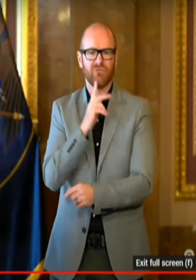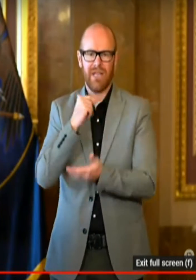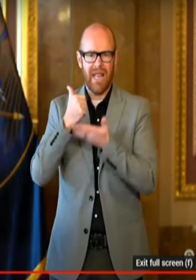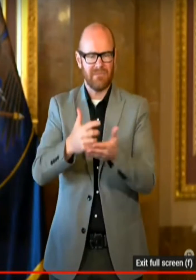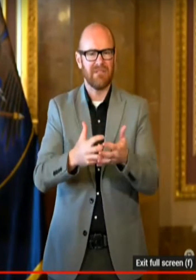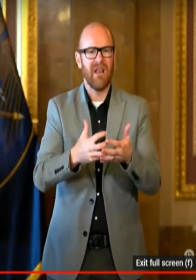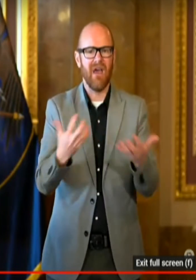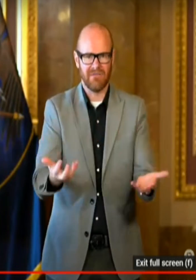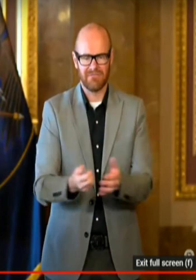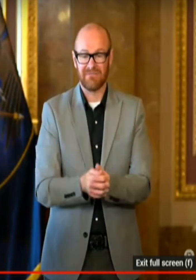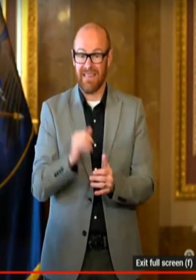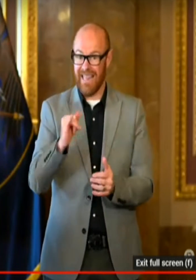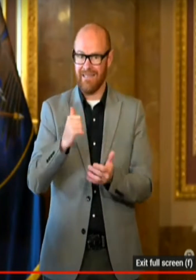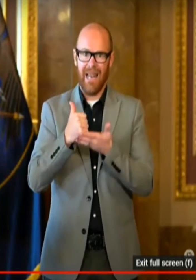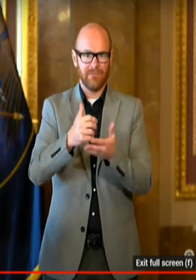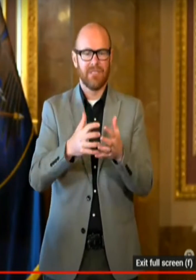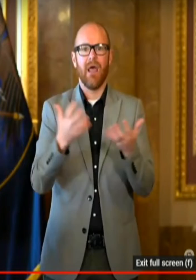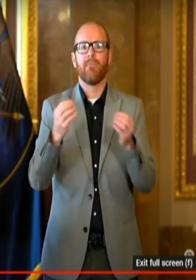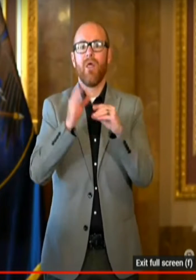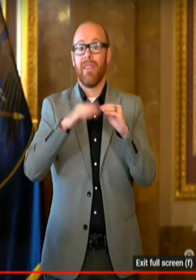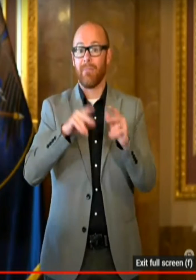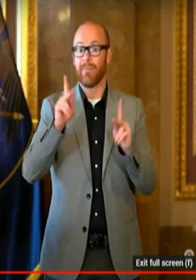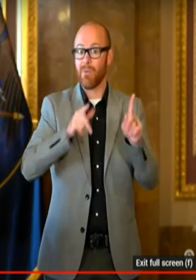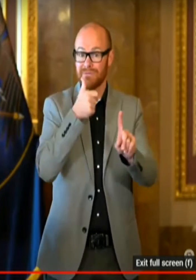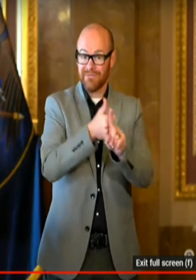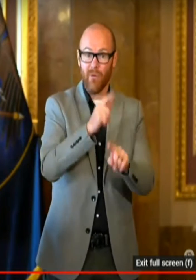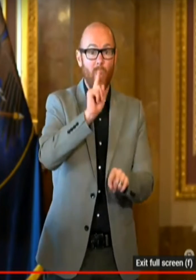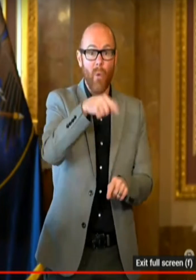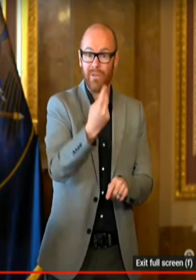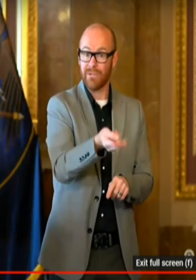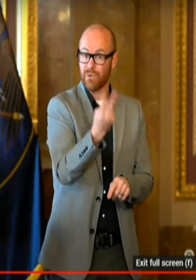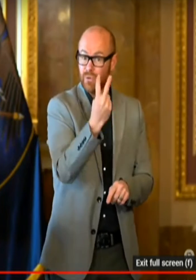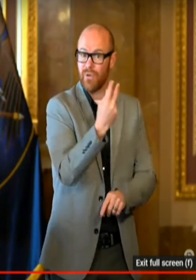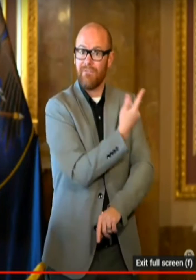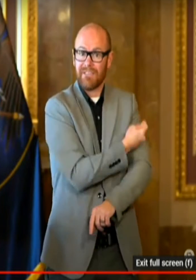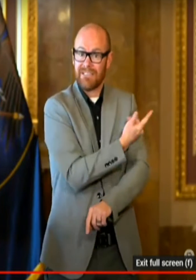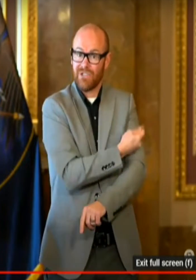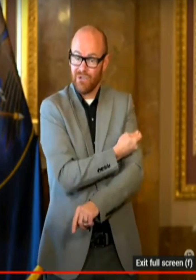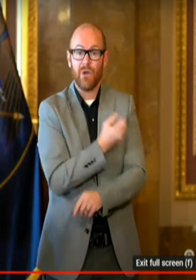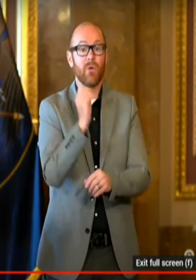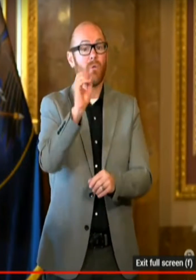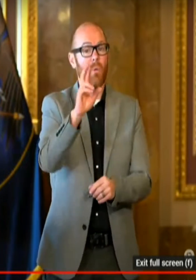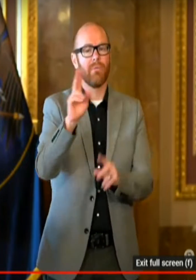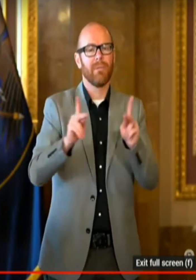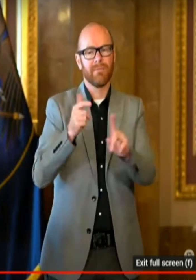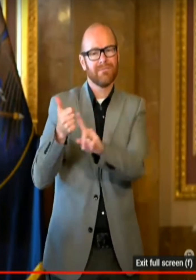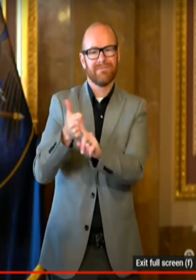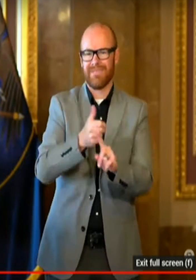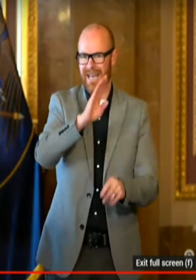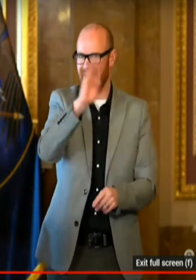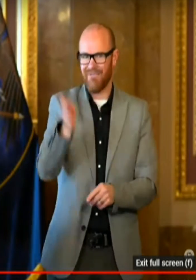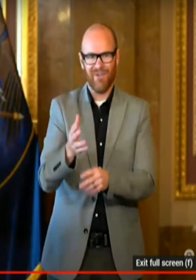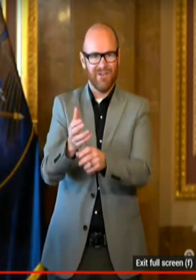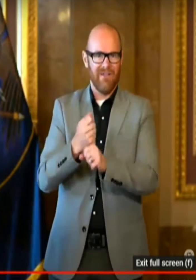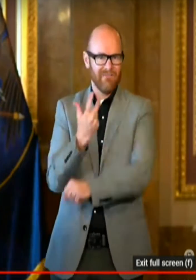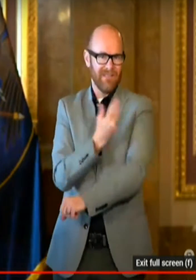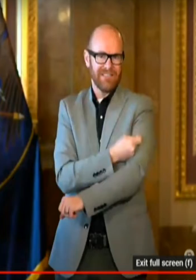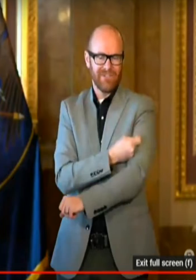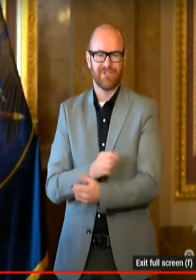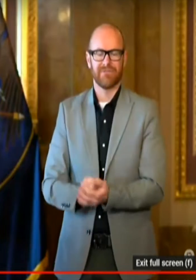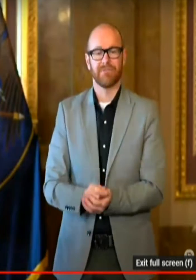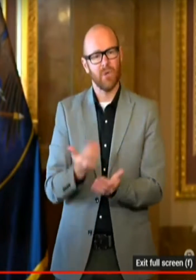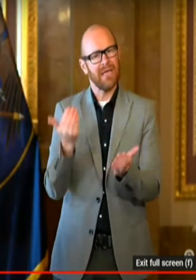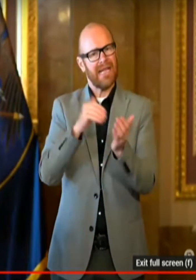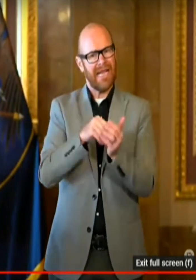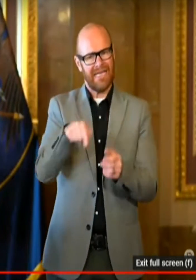initial COVID immunizations. And as we've noted many times, these tools that we have at our disposal don't work if they're